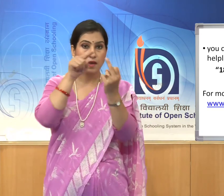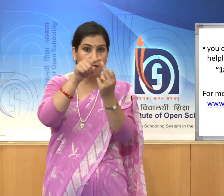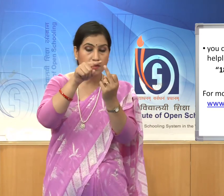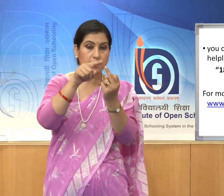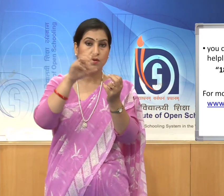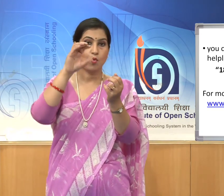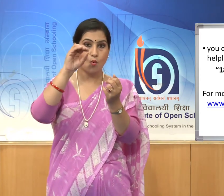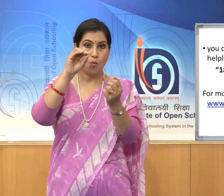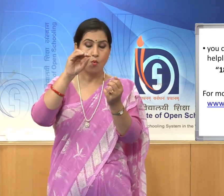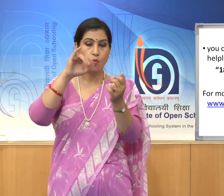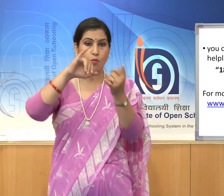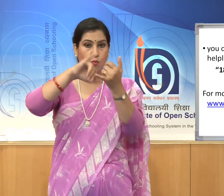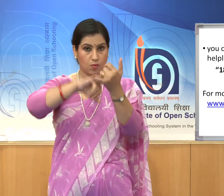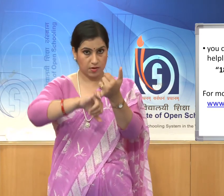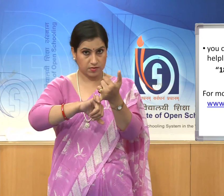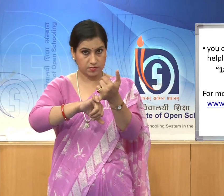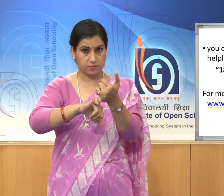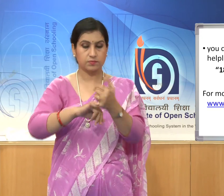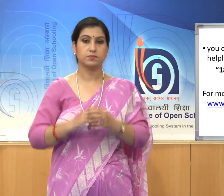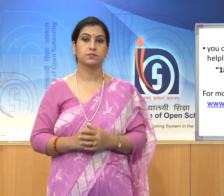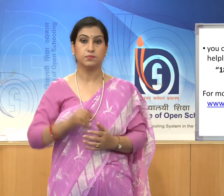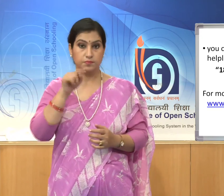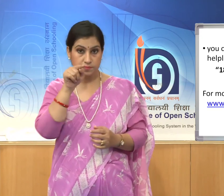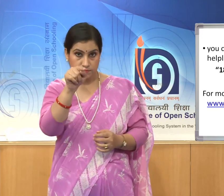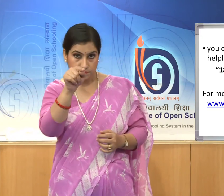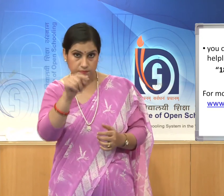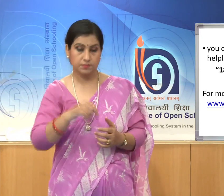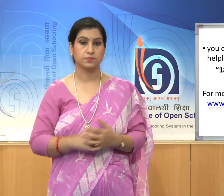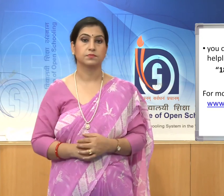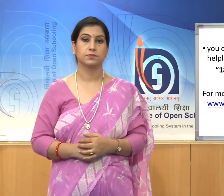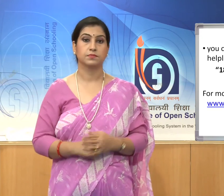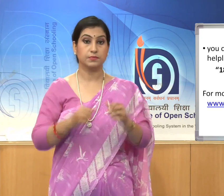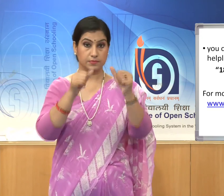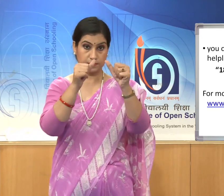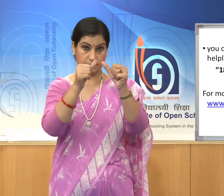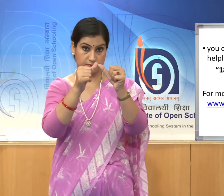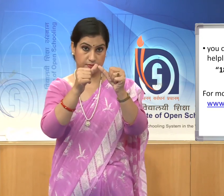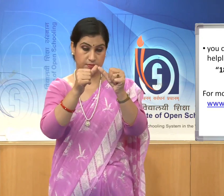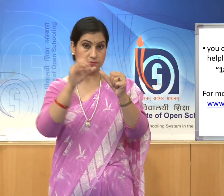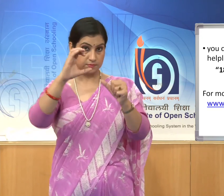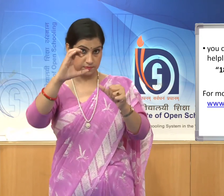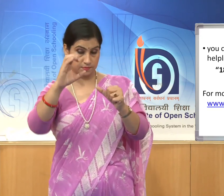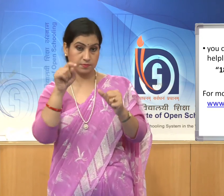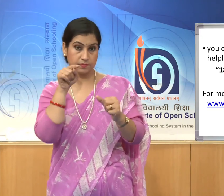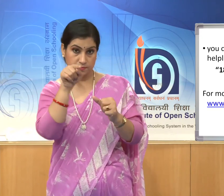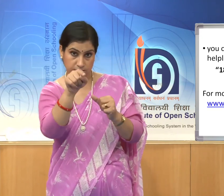o s dot a c dot